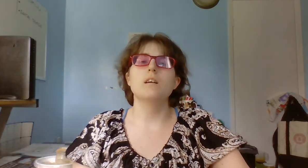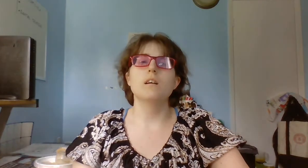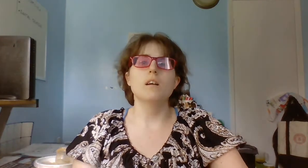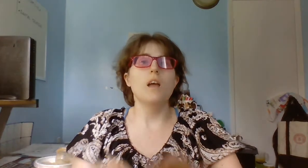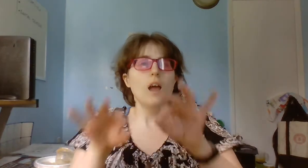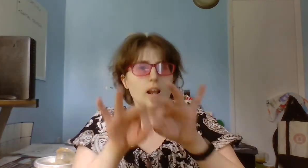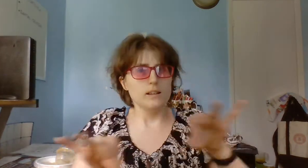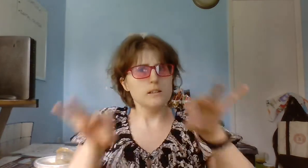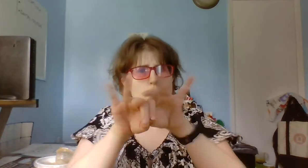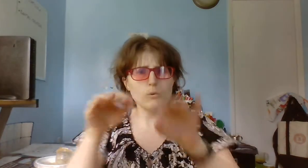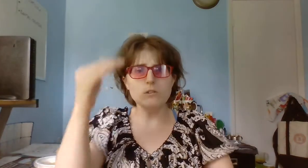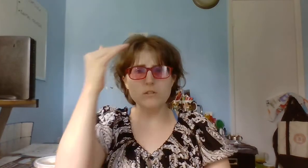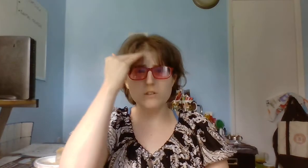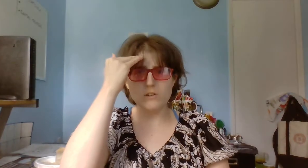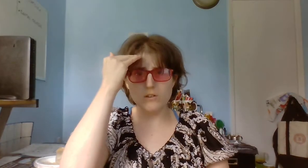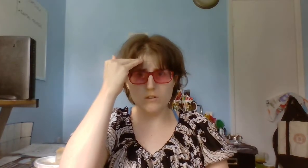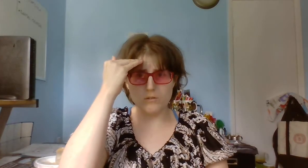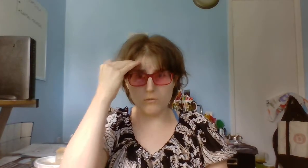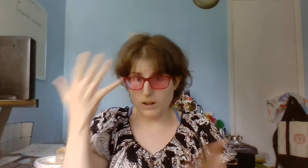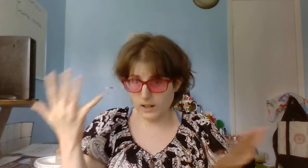It's important to know what?